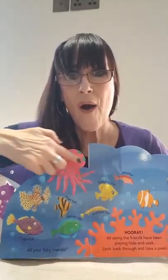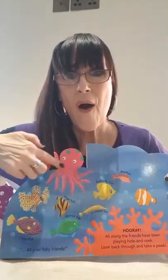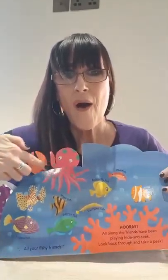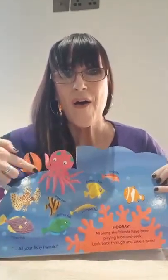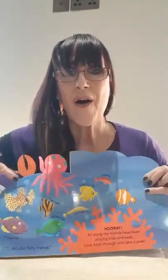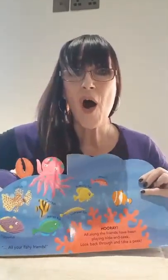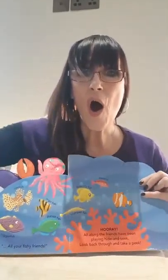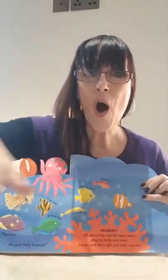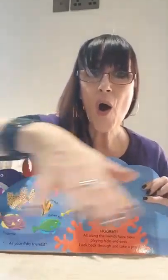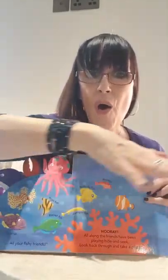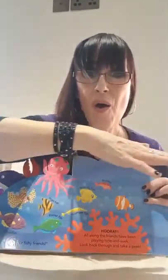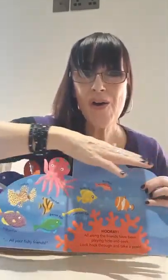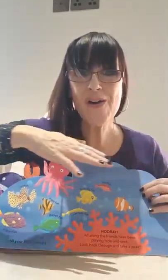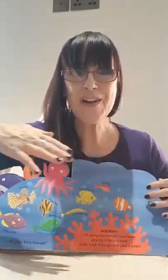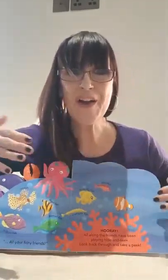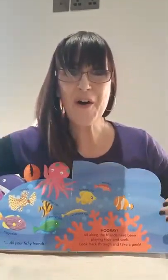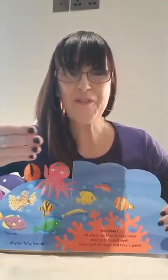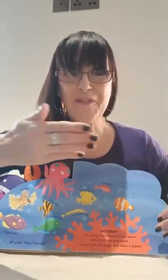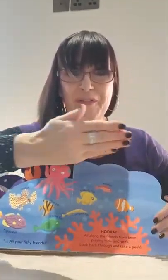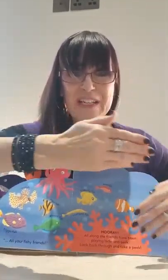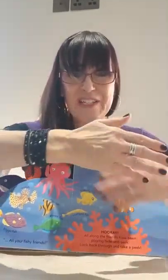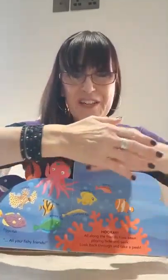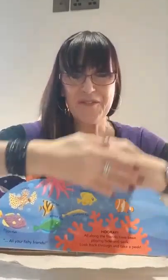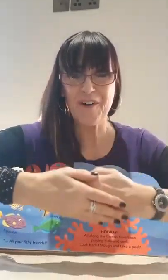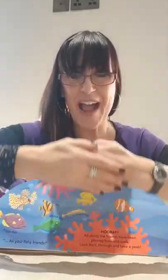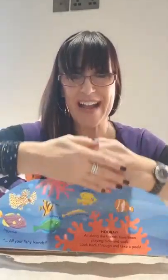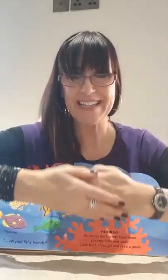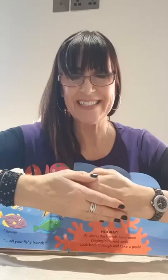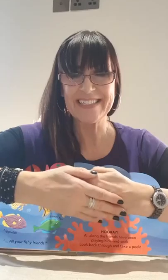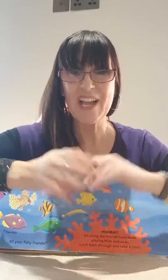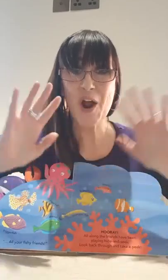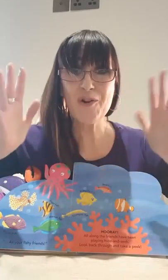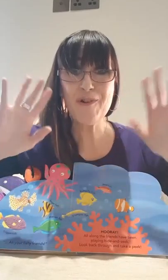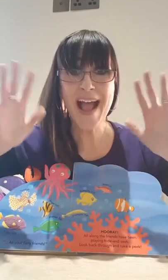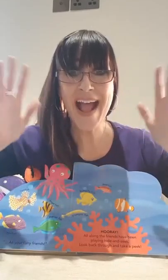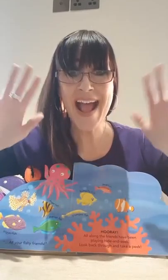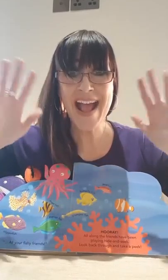All your fishy friends. Hooray!